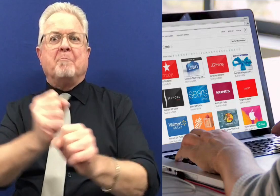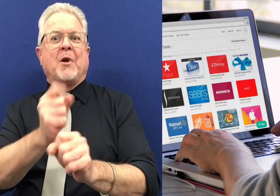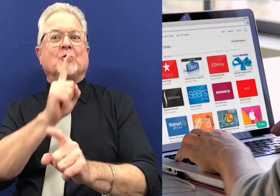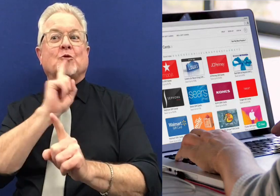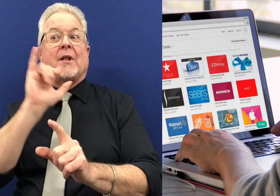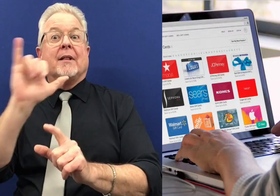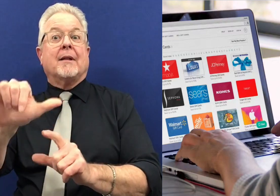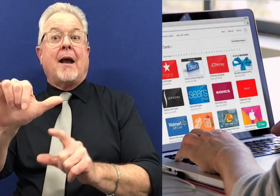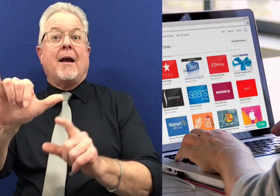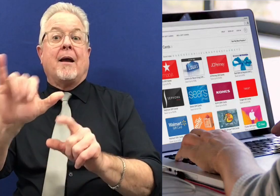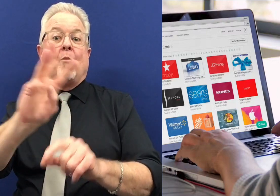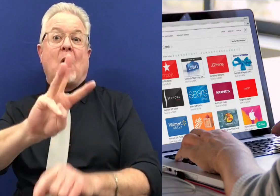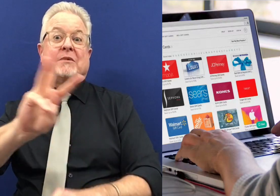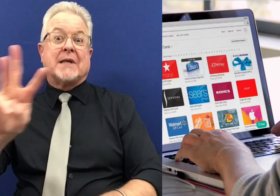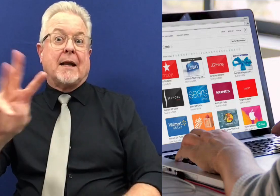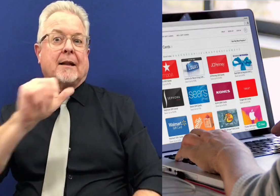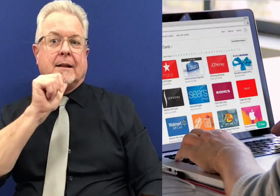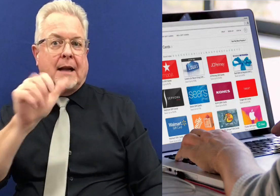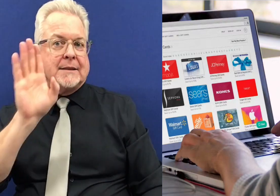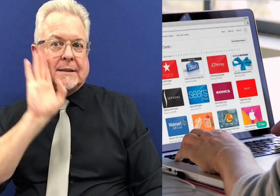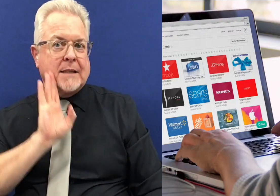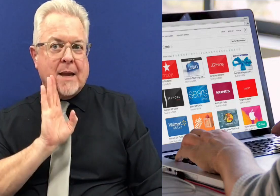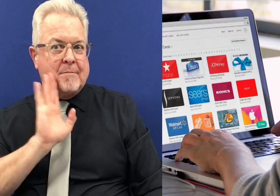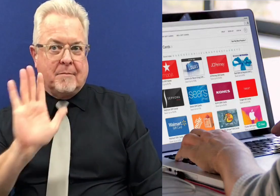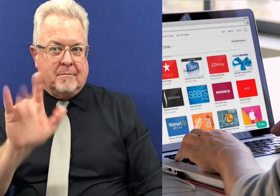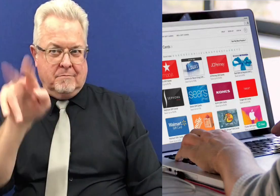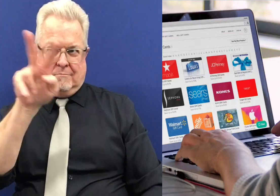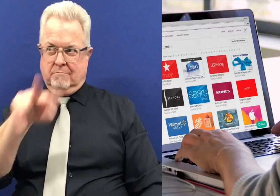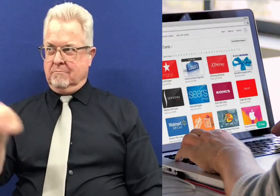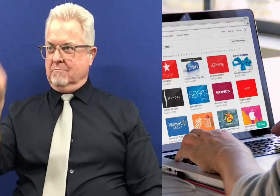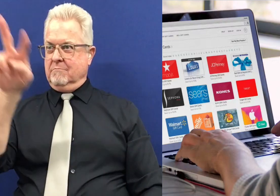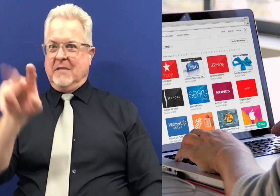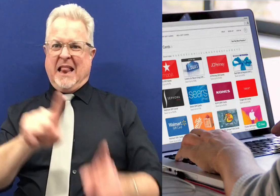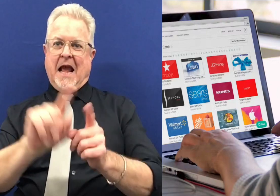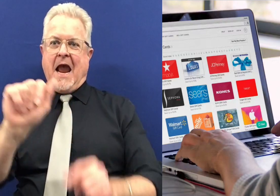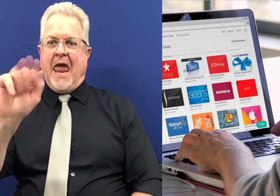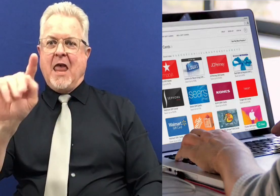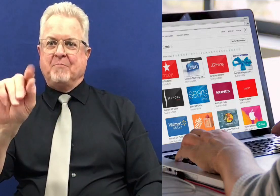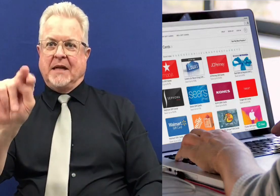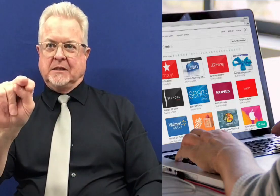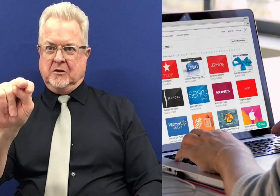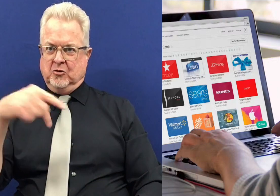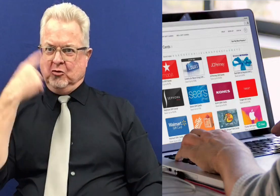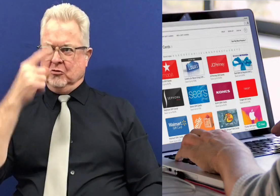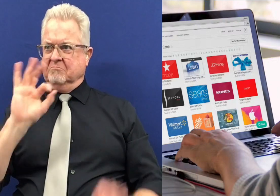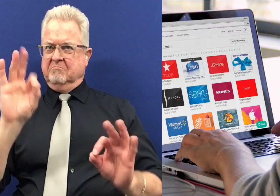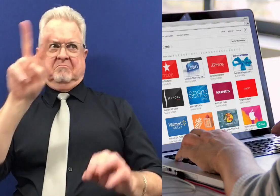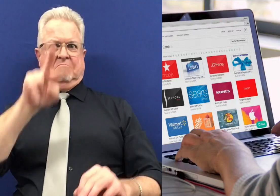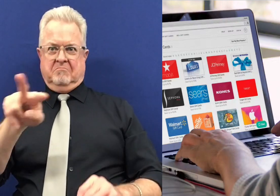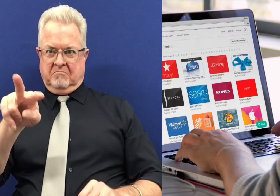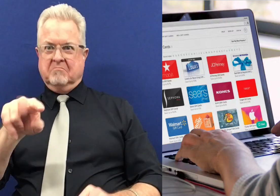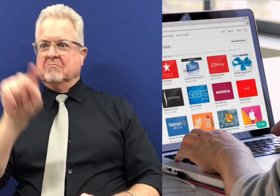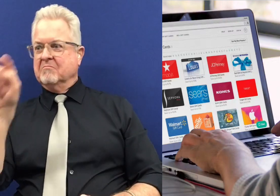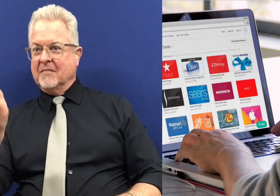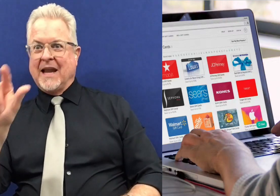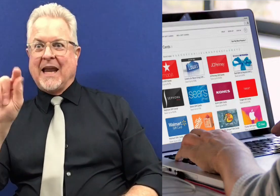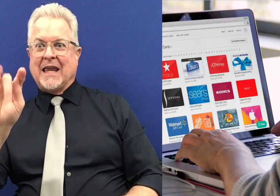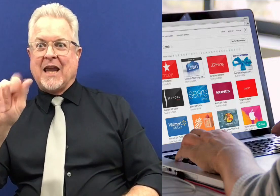and make sure that that website is not a scam obviously if it looks like amazon